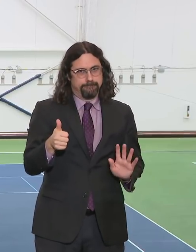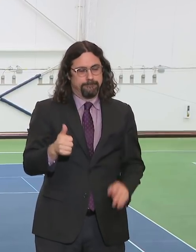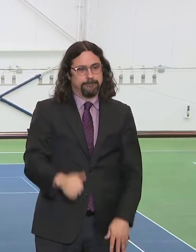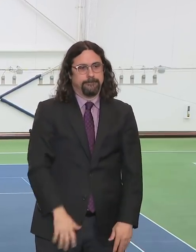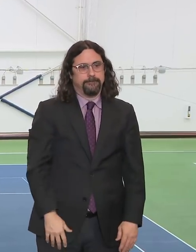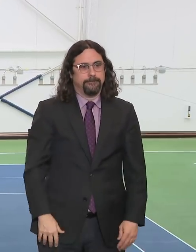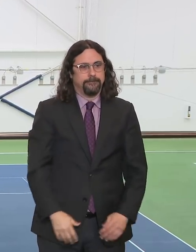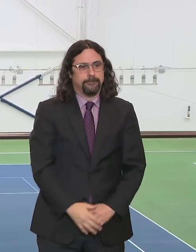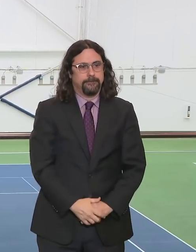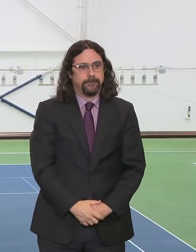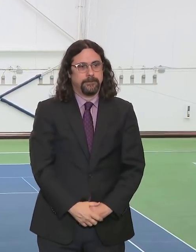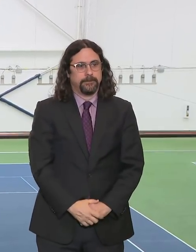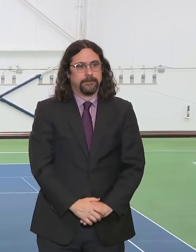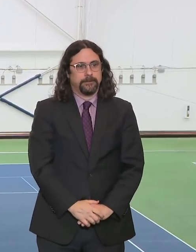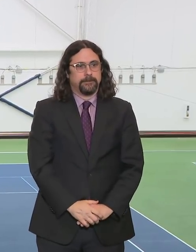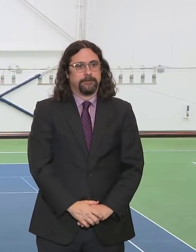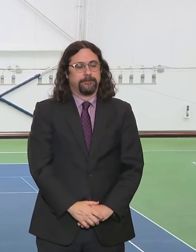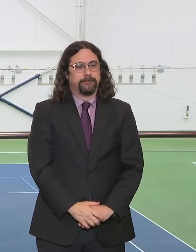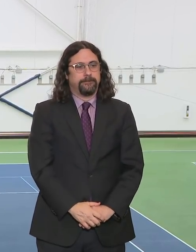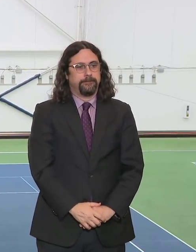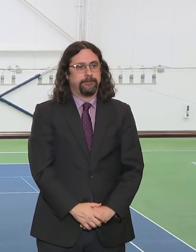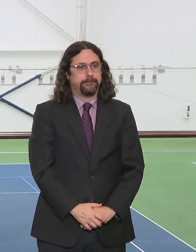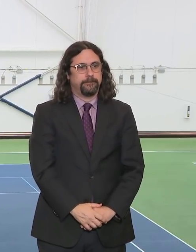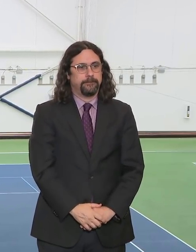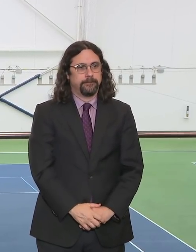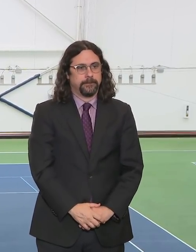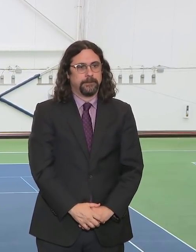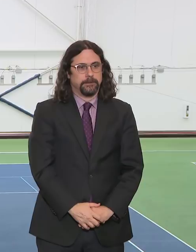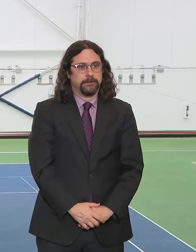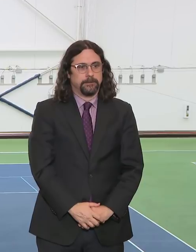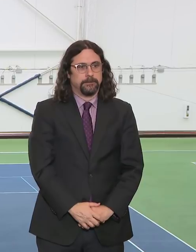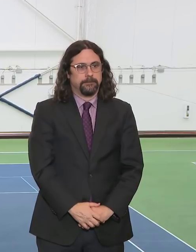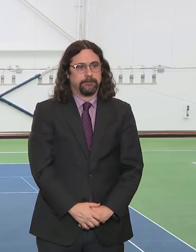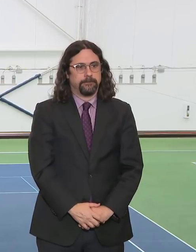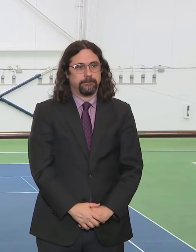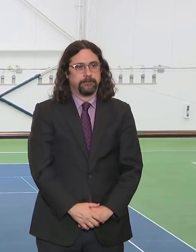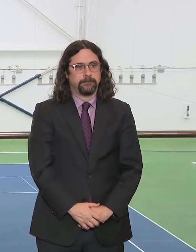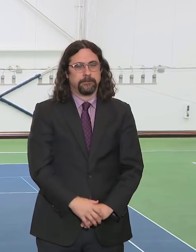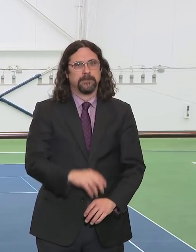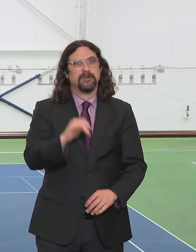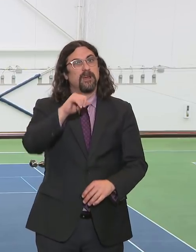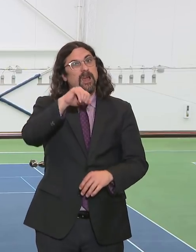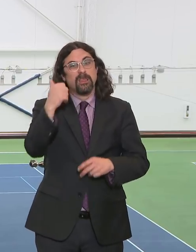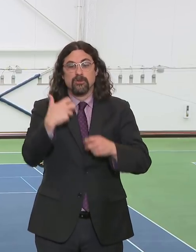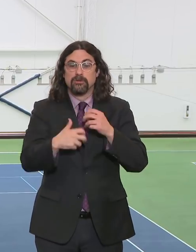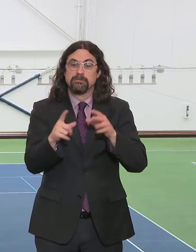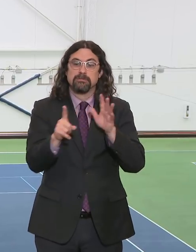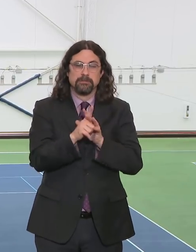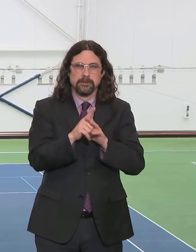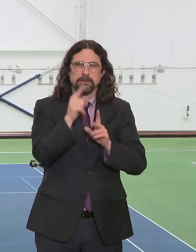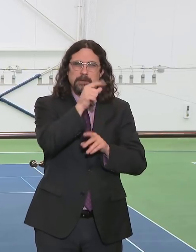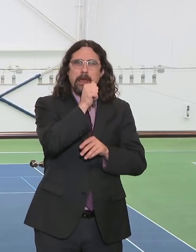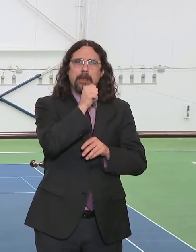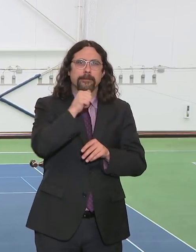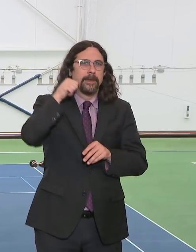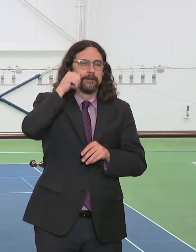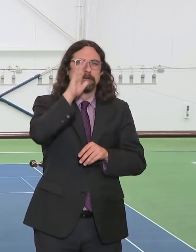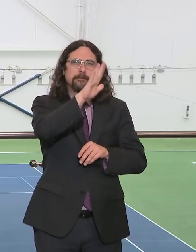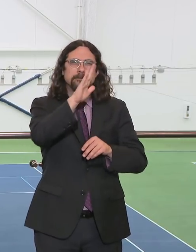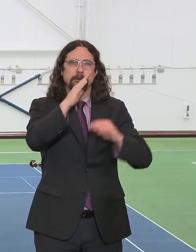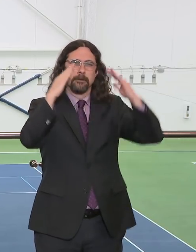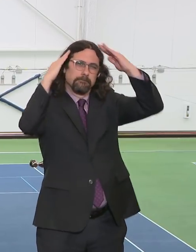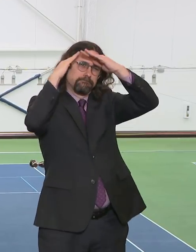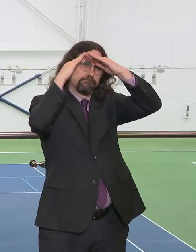Island, from the Amazon Fulfillment Center, a specific charge that a worker who raised health and safety